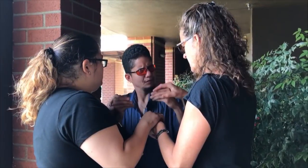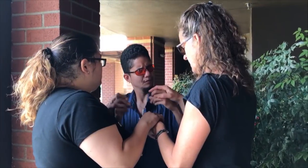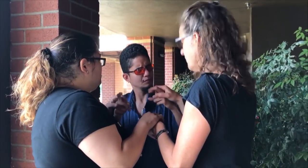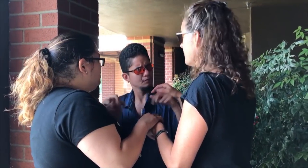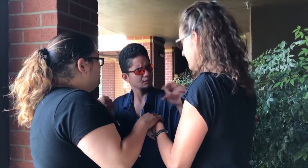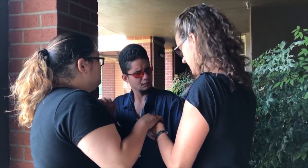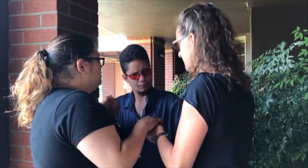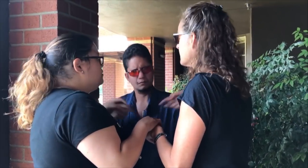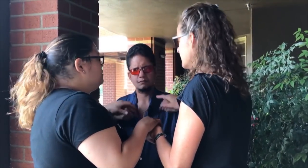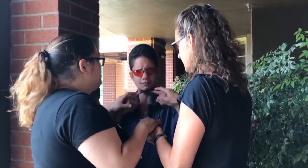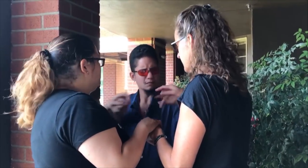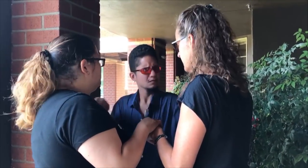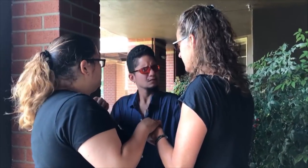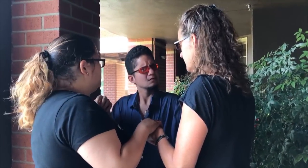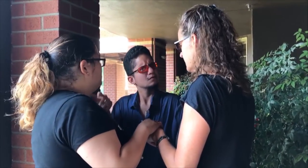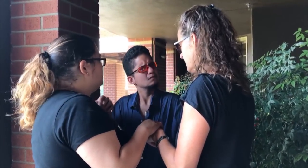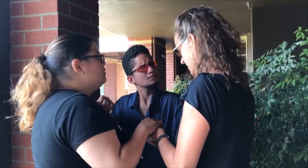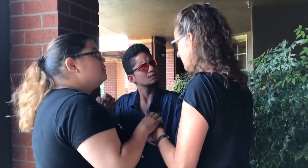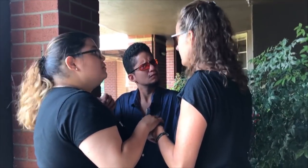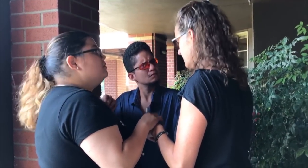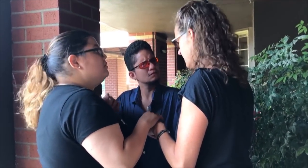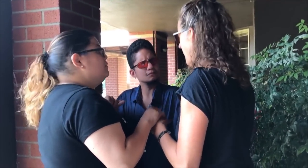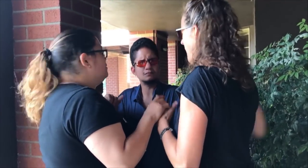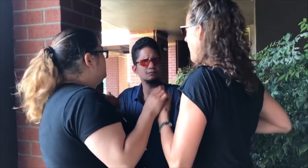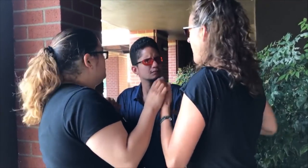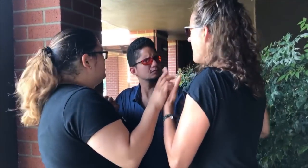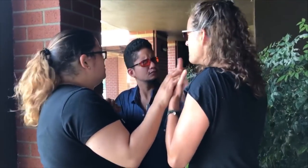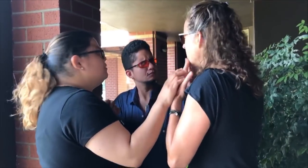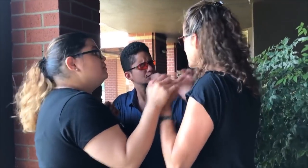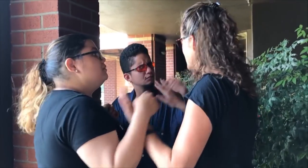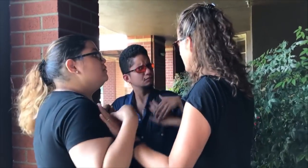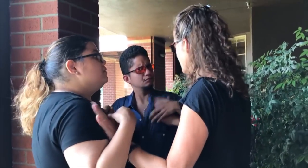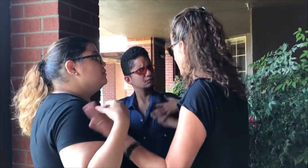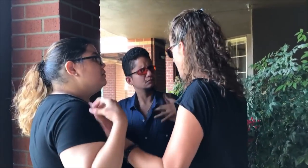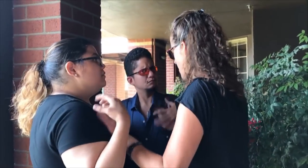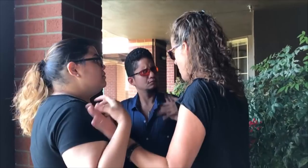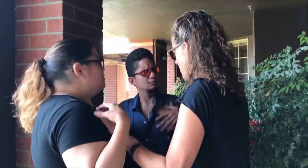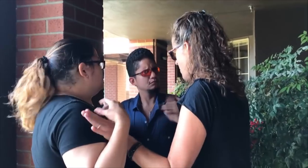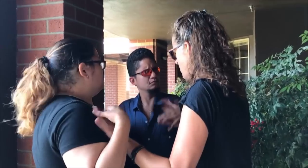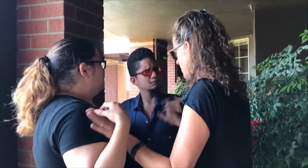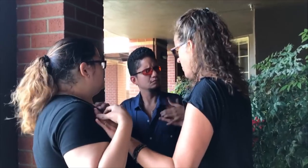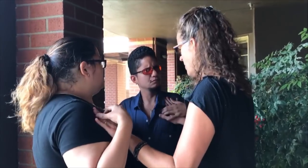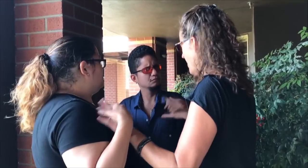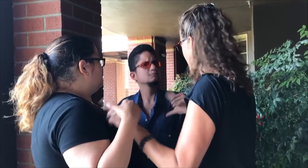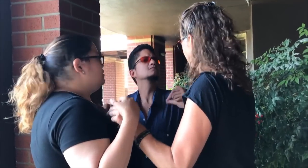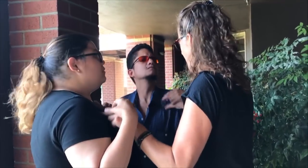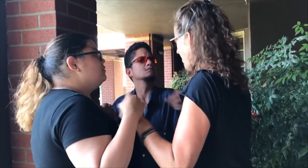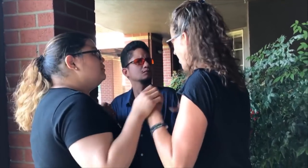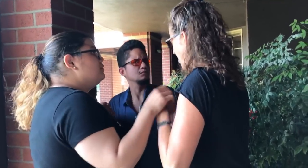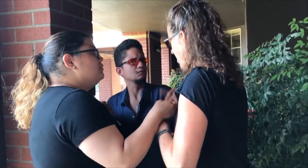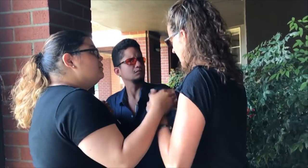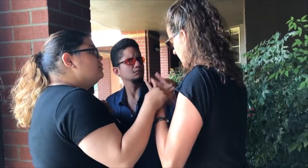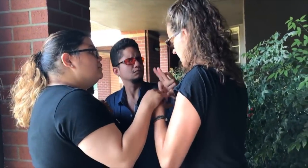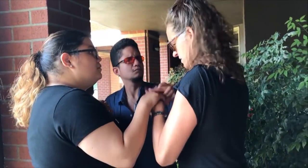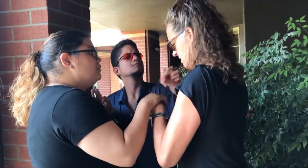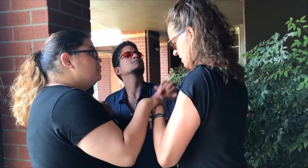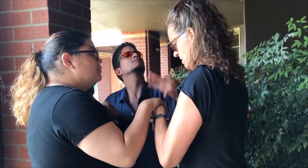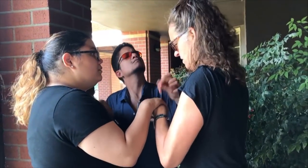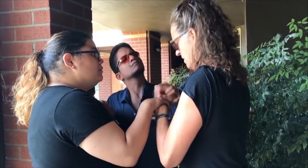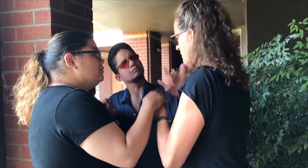Protactile, the emerging language of the DeafBlind community, was an important element of the week-long institute. Protactile was